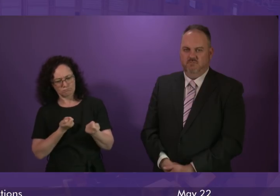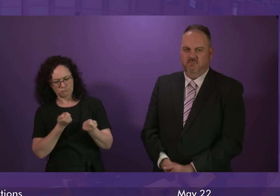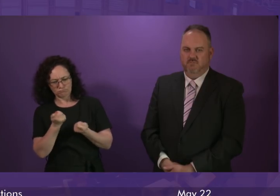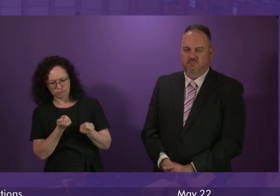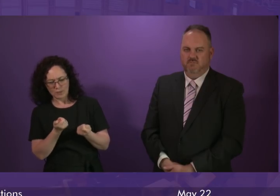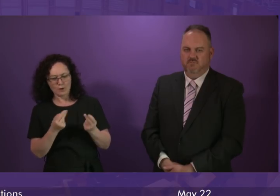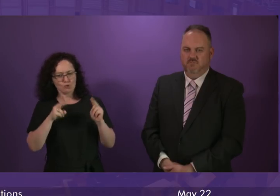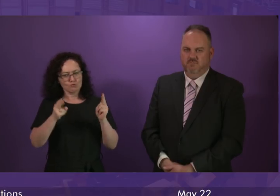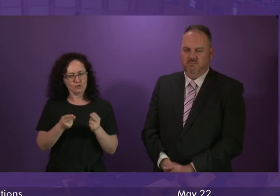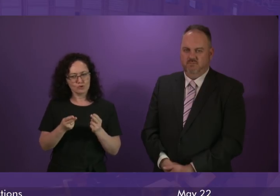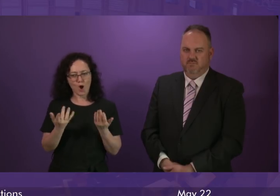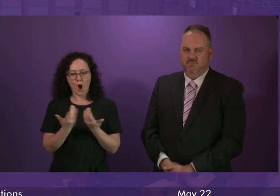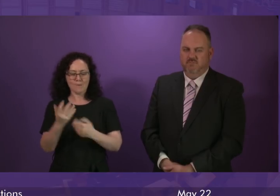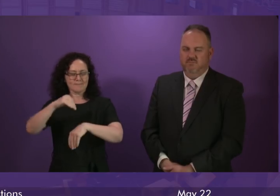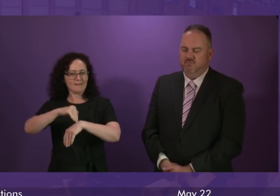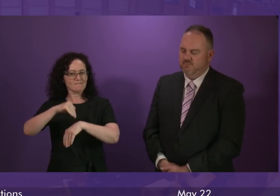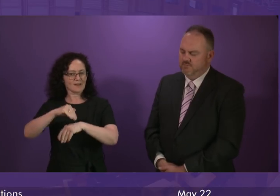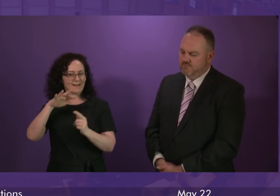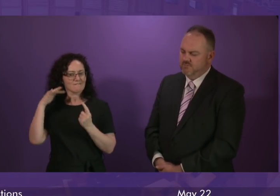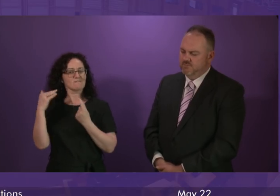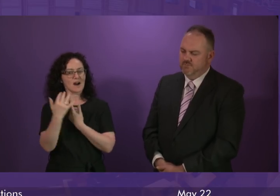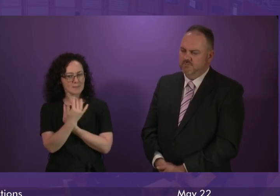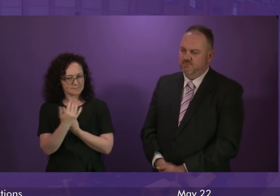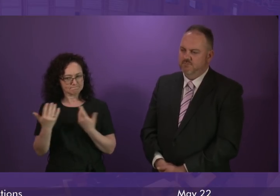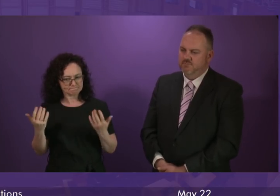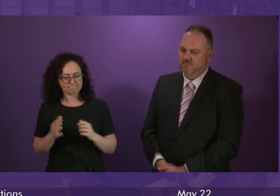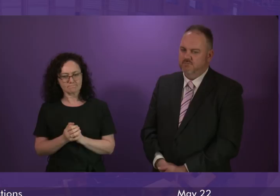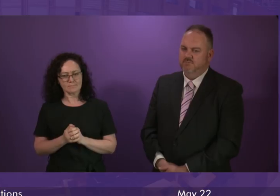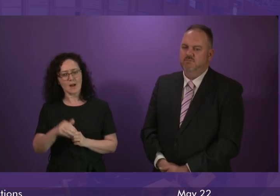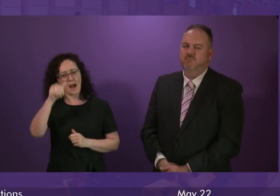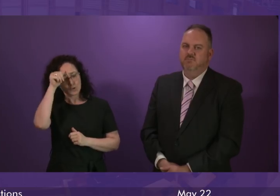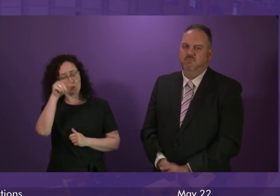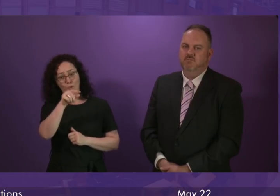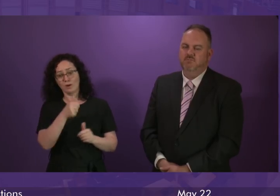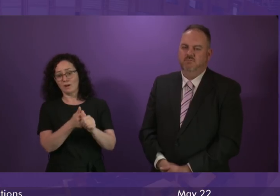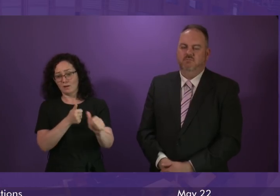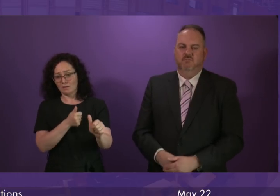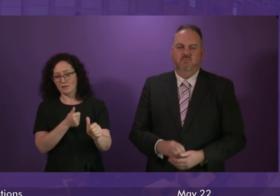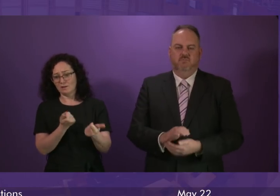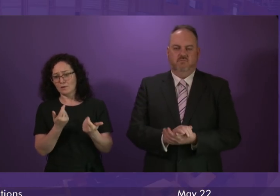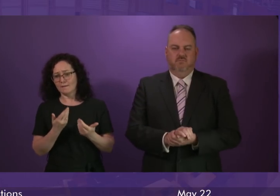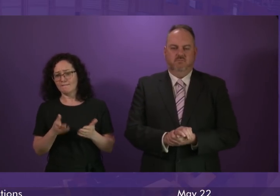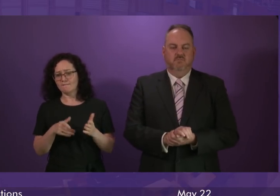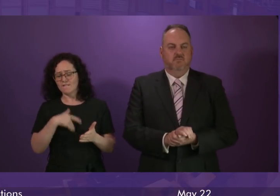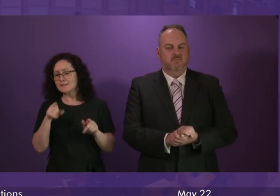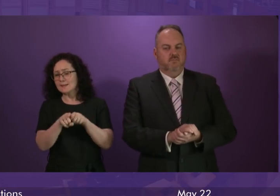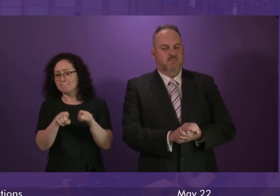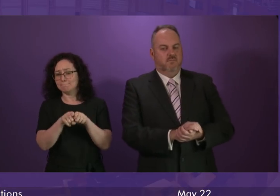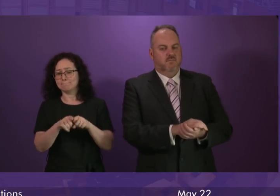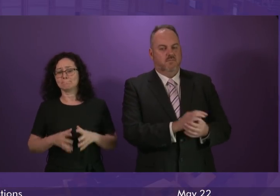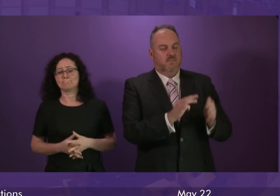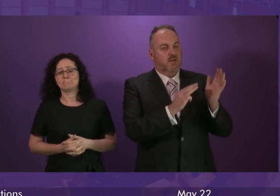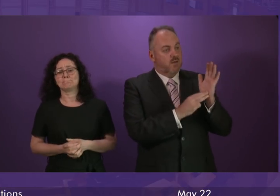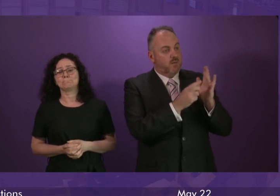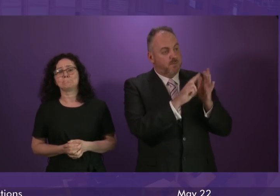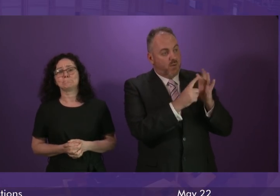minimise and address environmental impacts, and I know that the industry shares that view. Monica Lennon, to be followed by Graeme